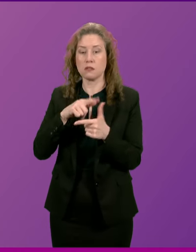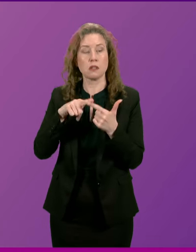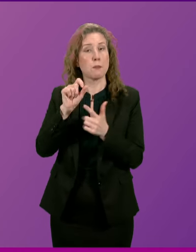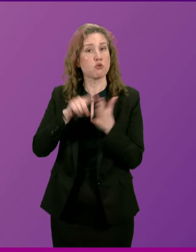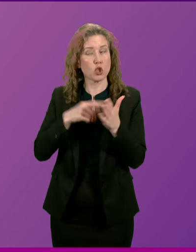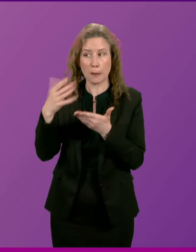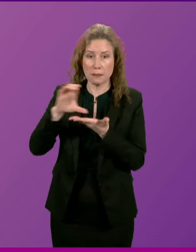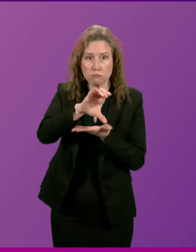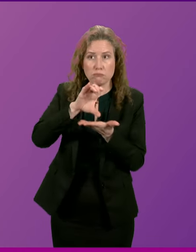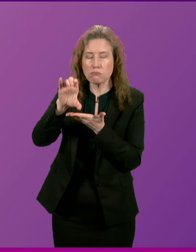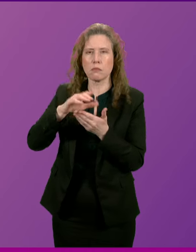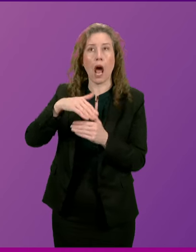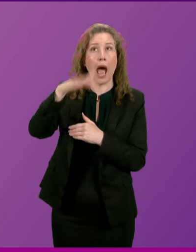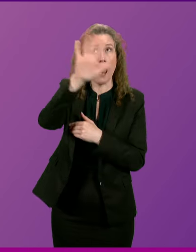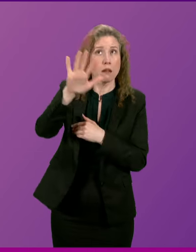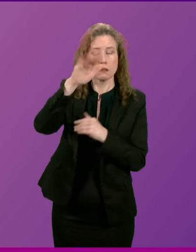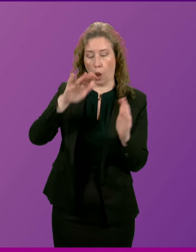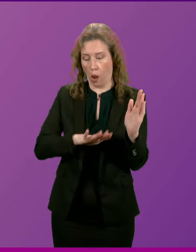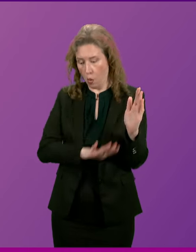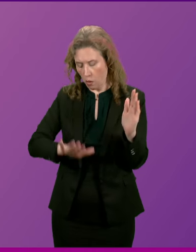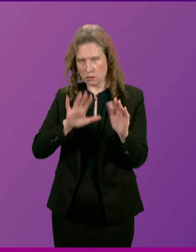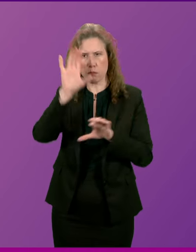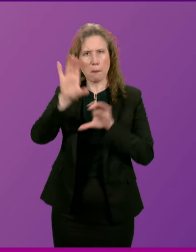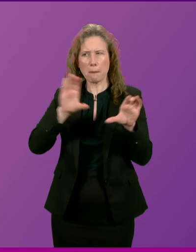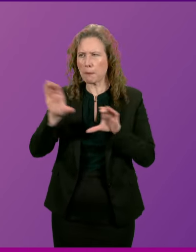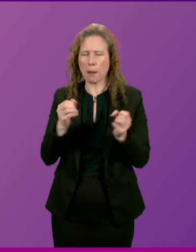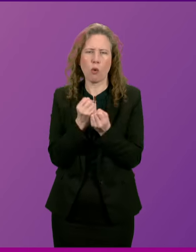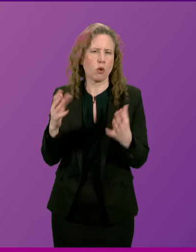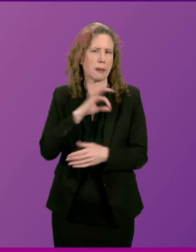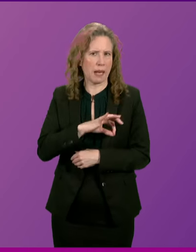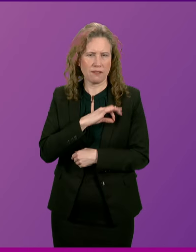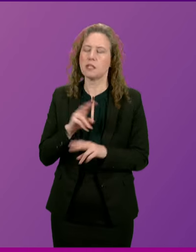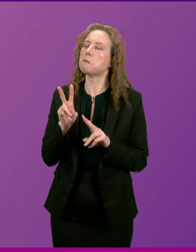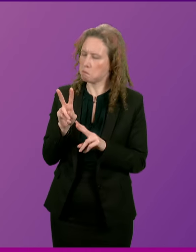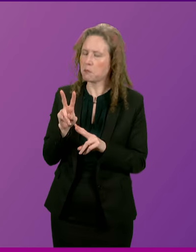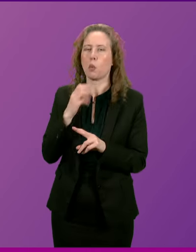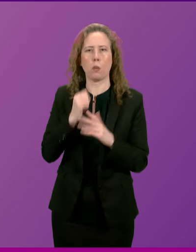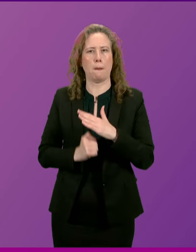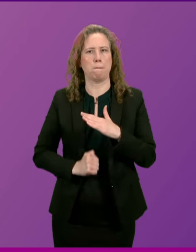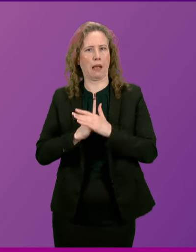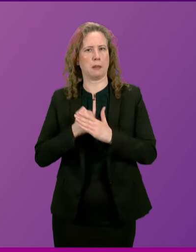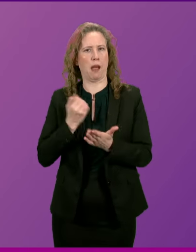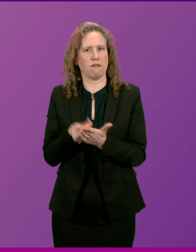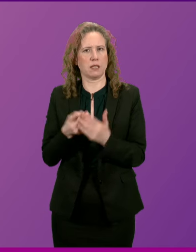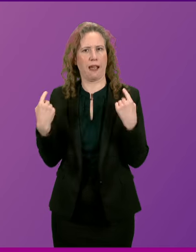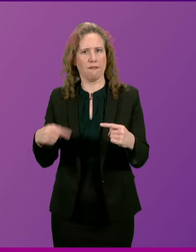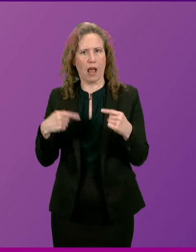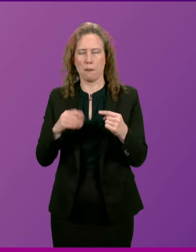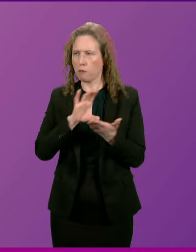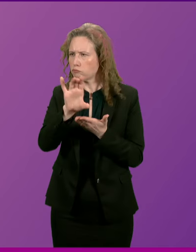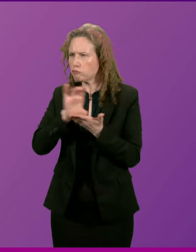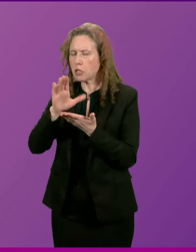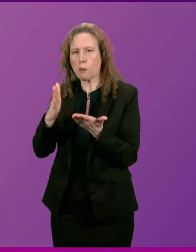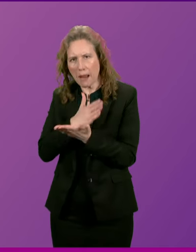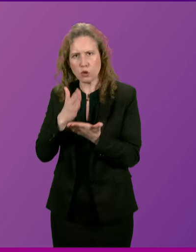from it. From the highlands to the lowlands, there has been significant benefit. We will continue to maximise the funding that is available to ensure